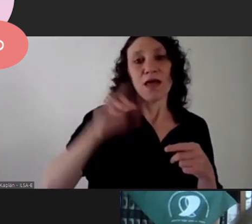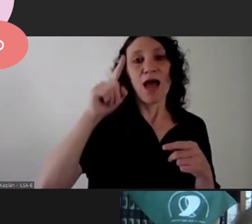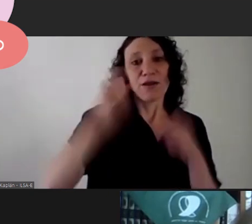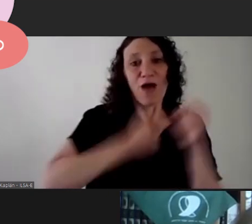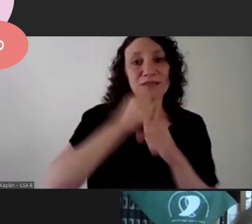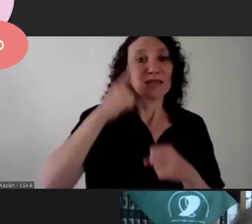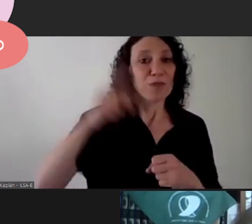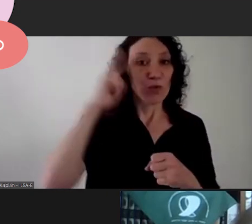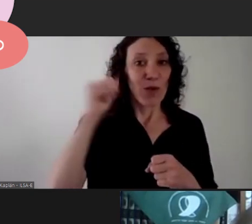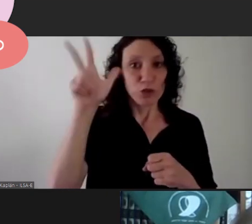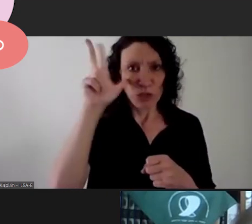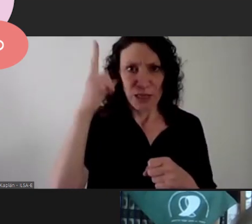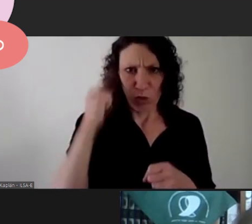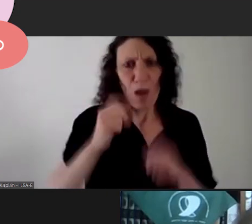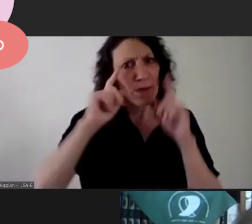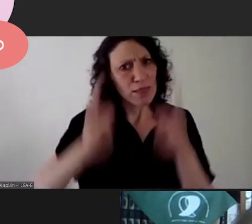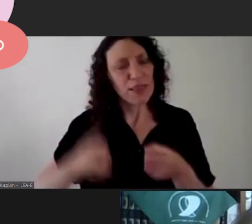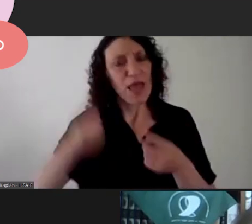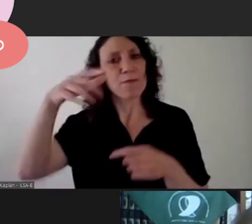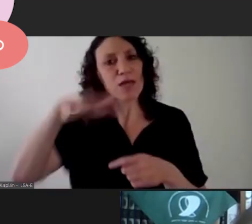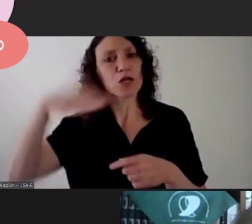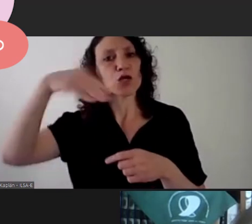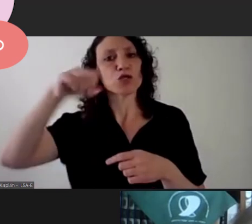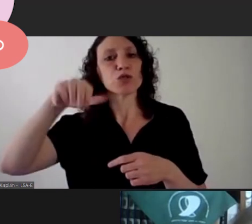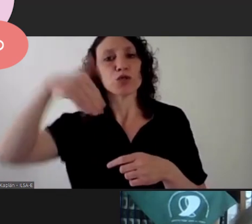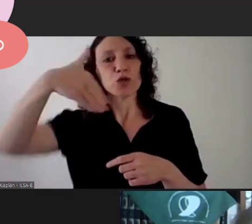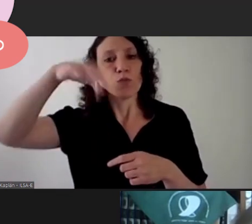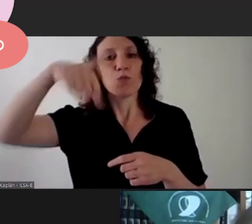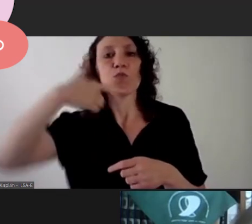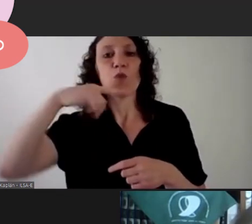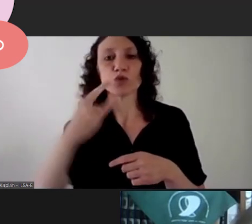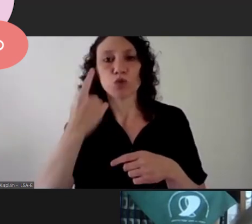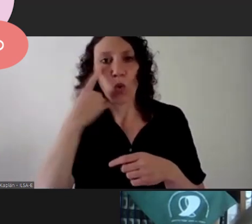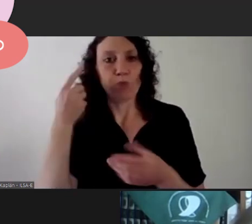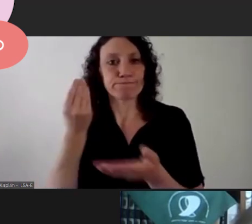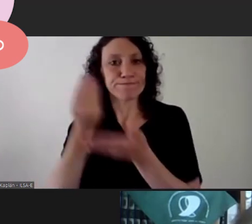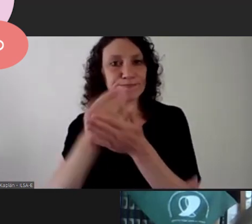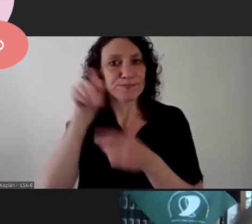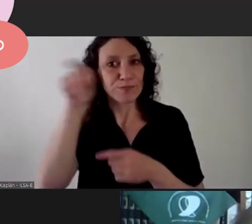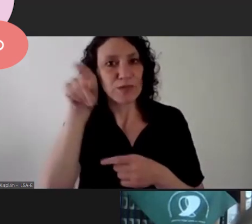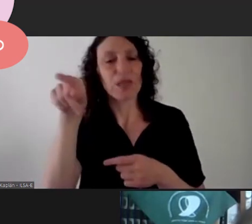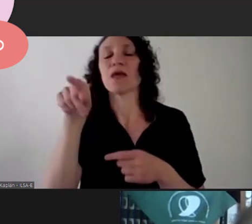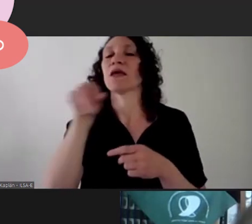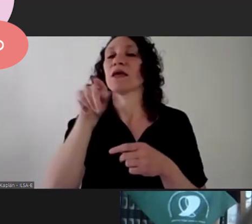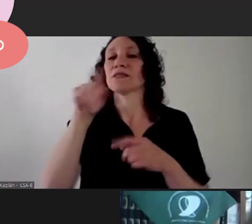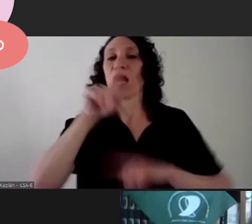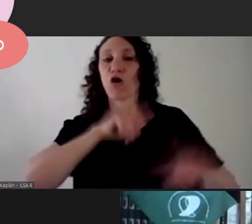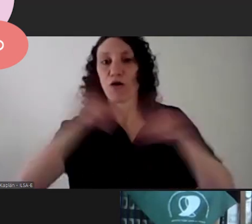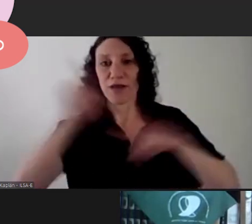and 1989 in moscow she participated as a rapporteur for the media in the world congress